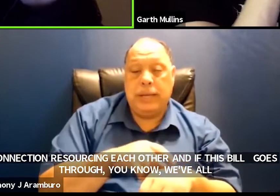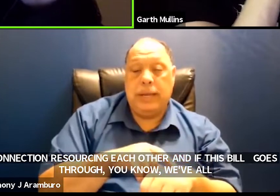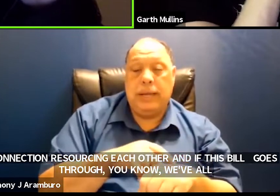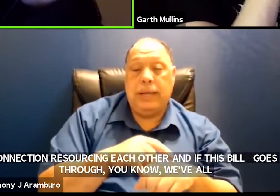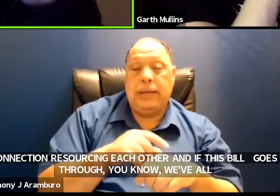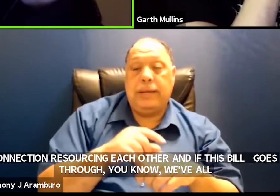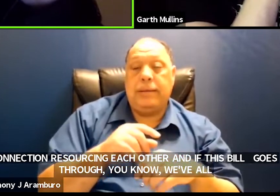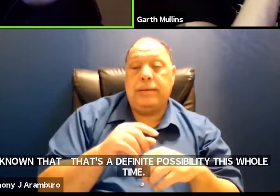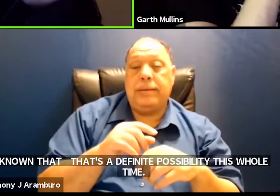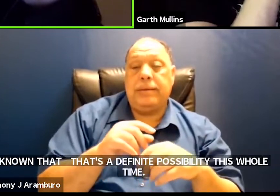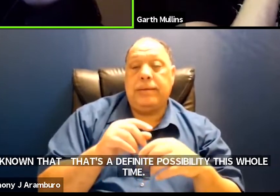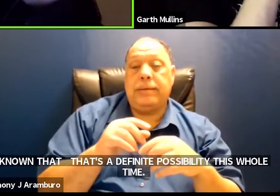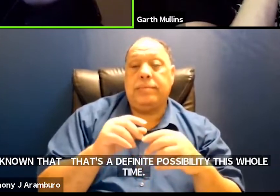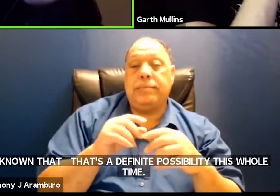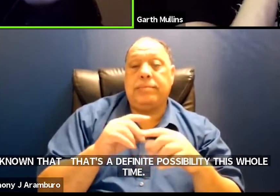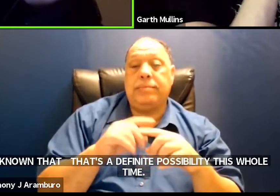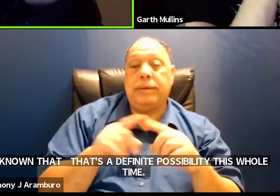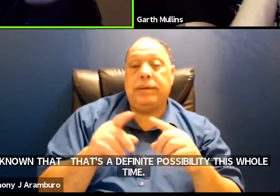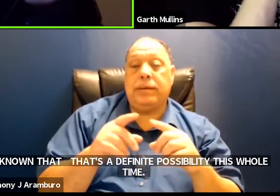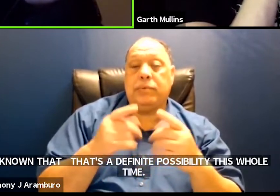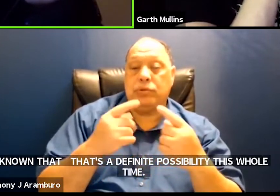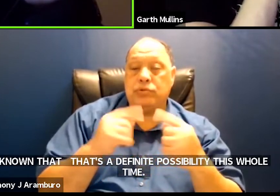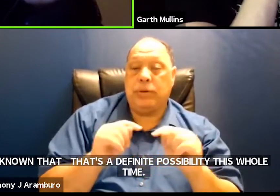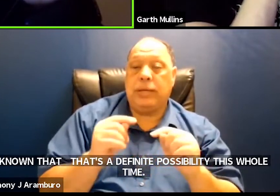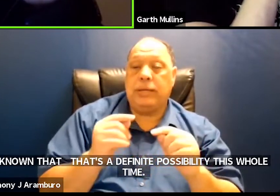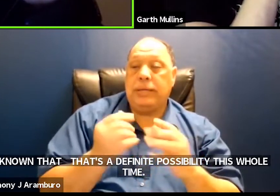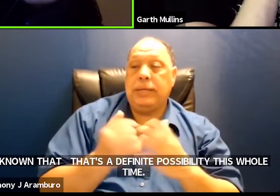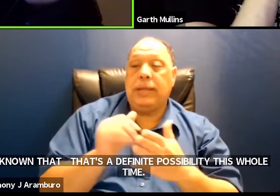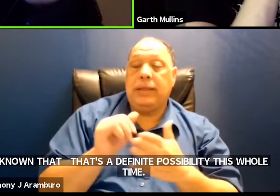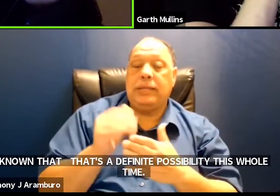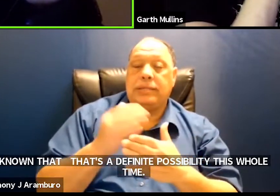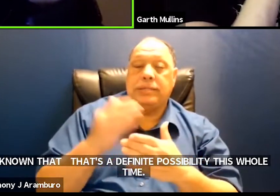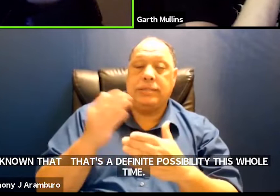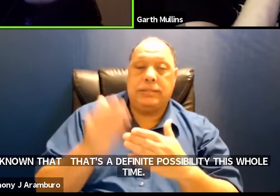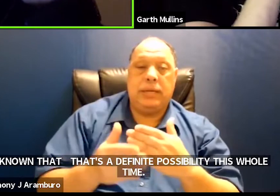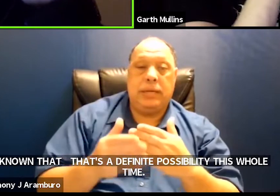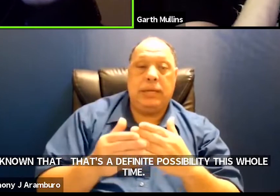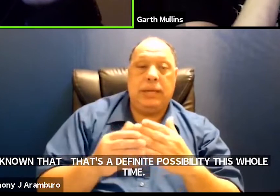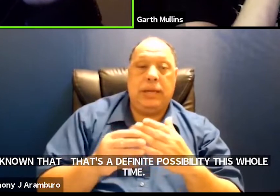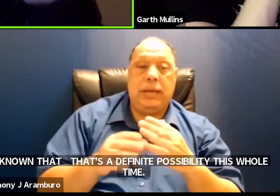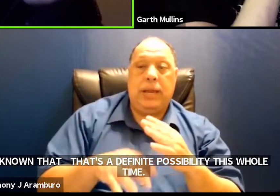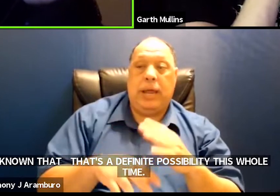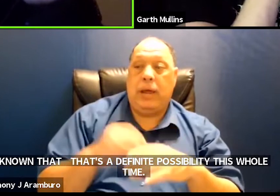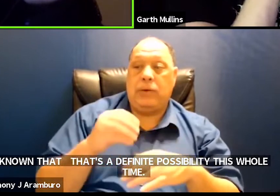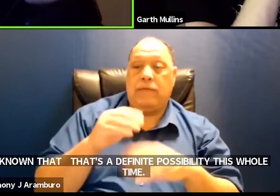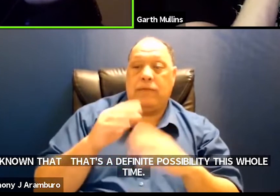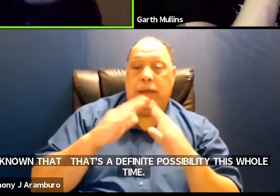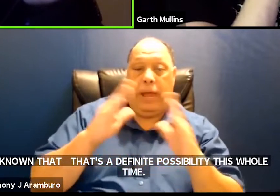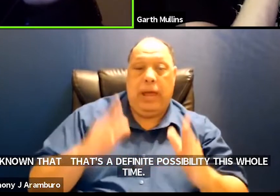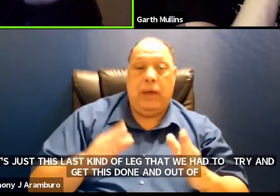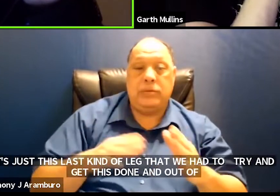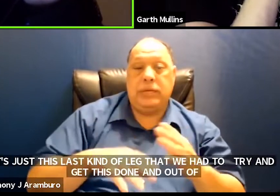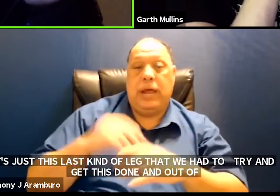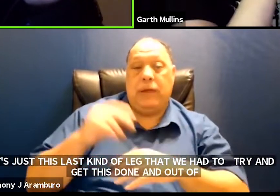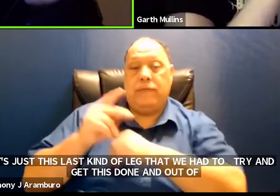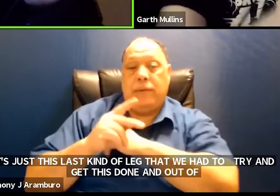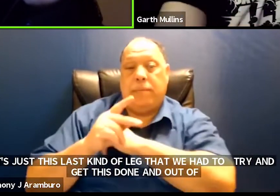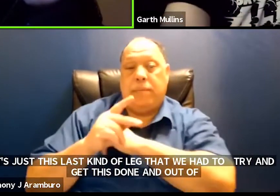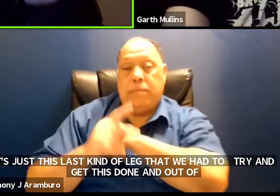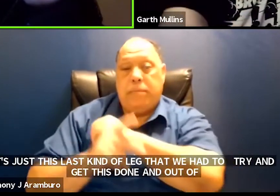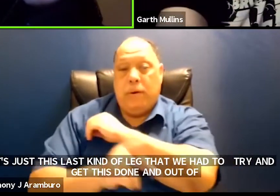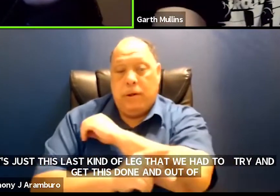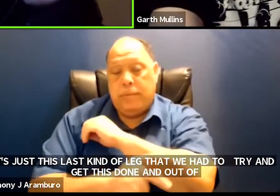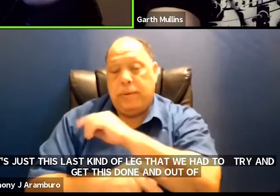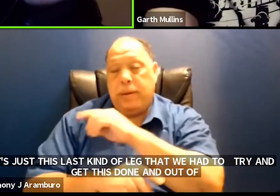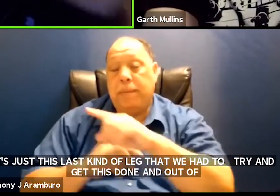leg that we had to try and get this done and out of the house and out of the parliament but if it does